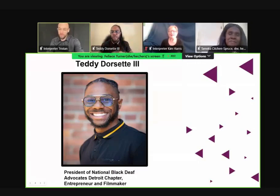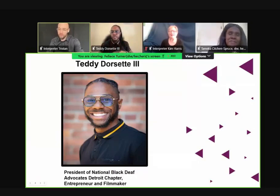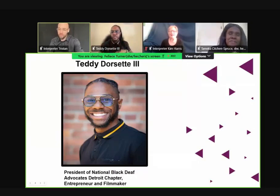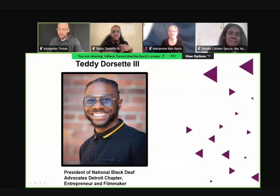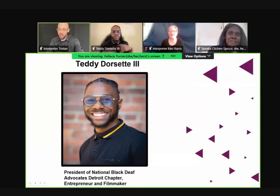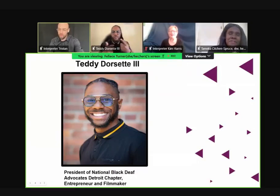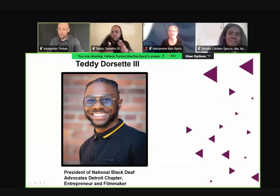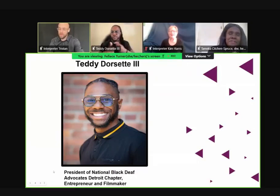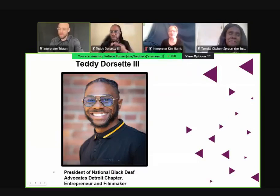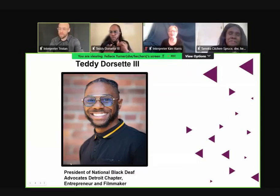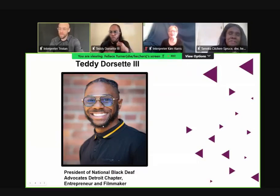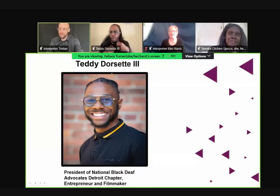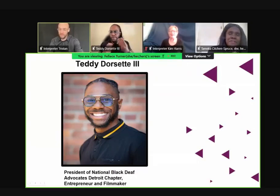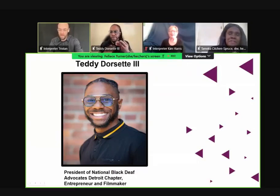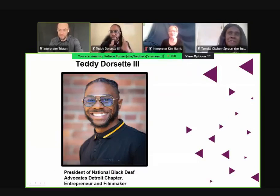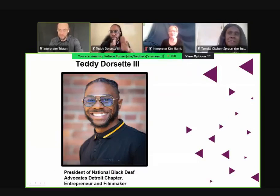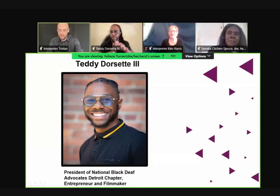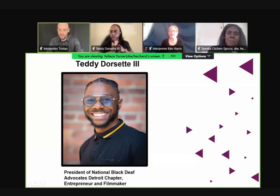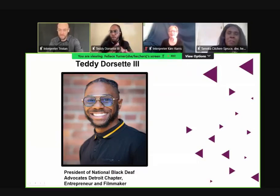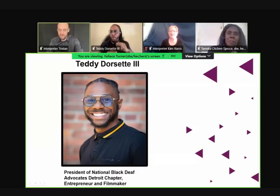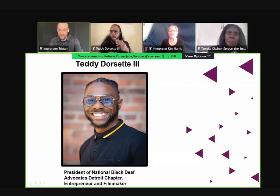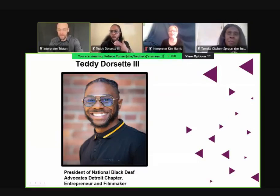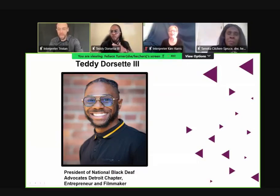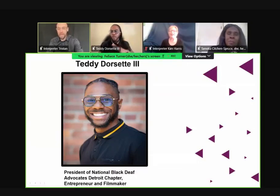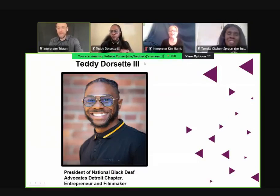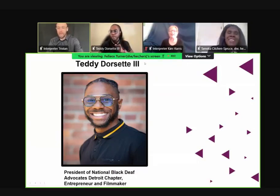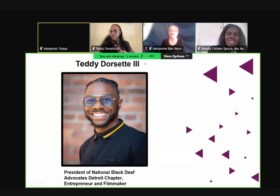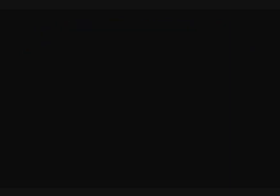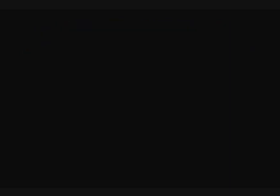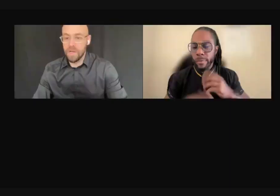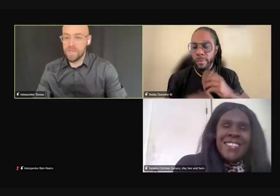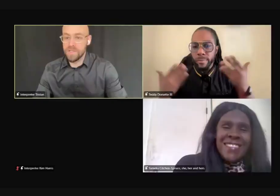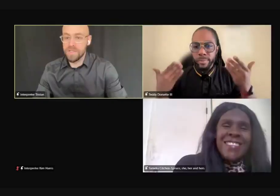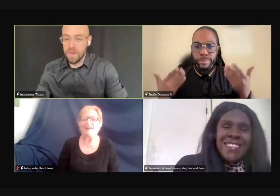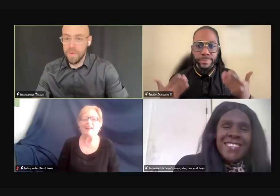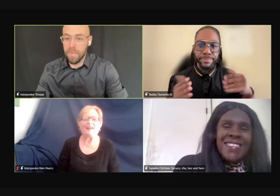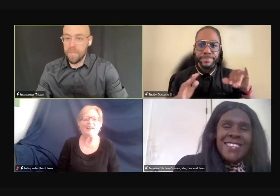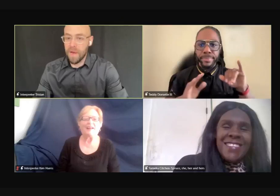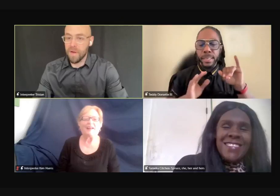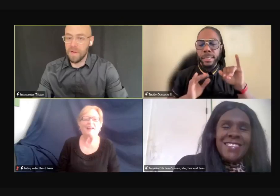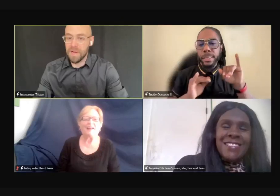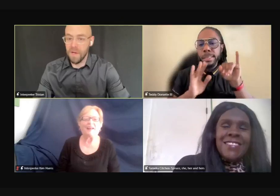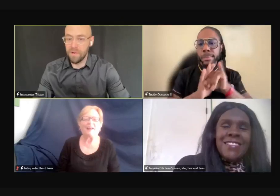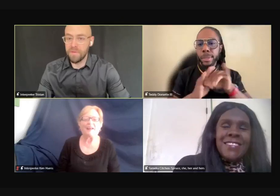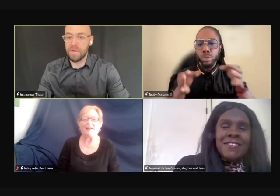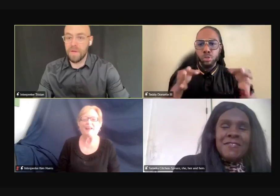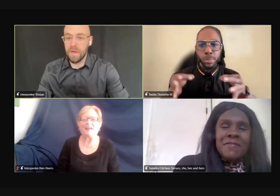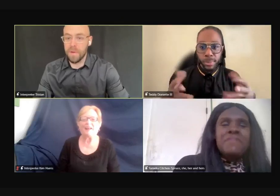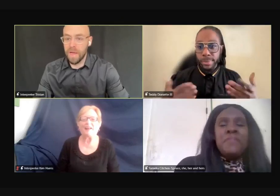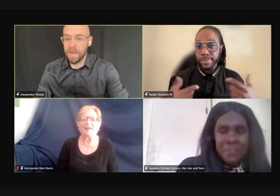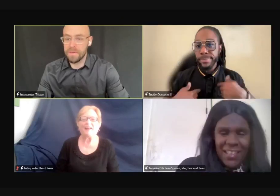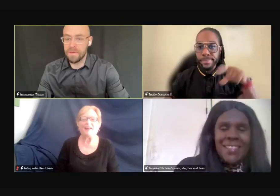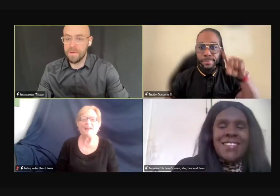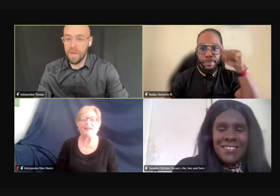really appreciate you extending the invite to me to speak today. I'll just talk about my background and myself.